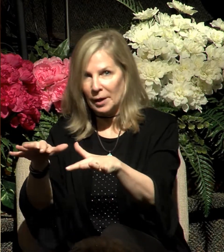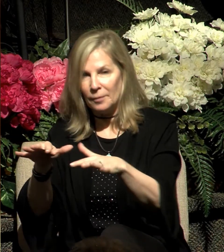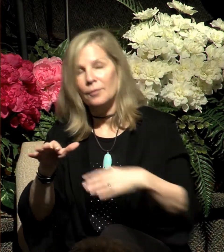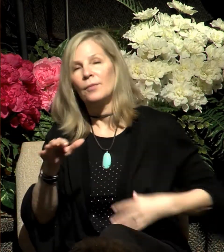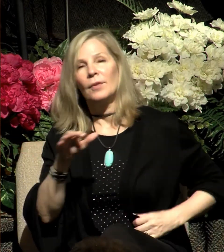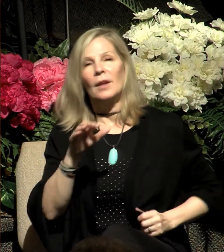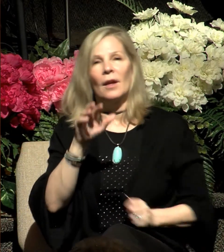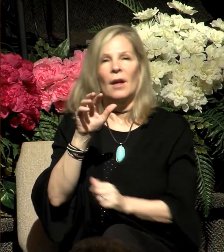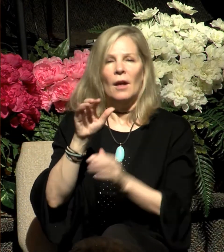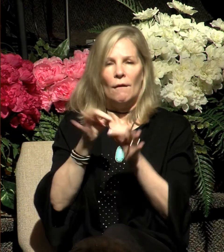36.